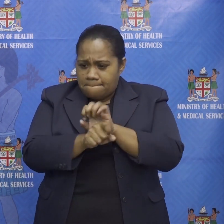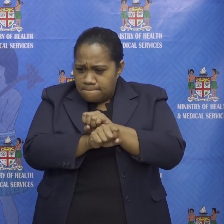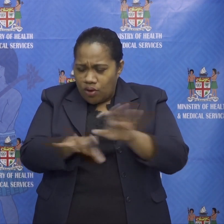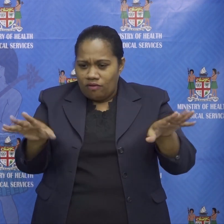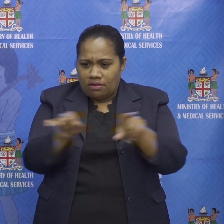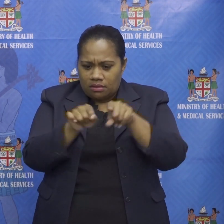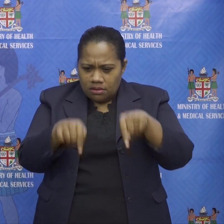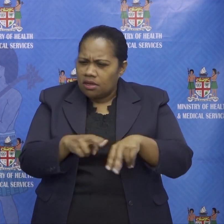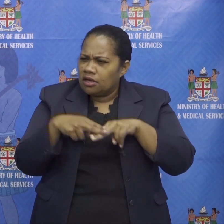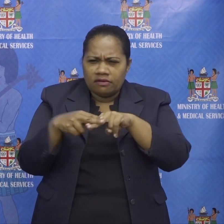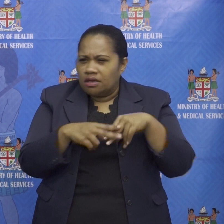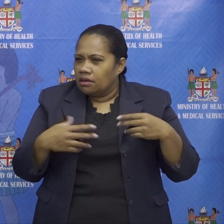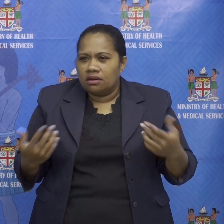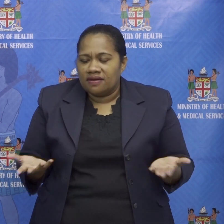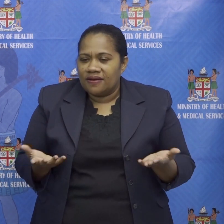naka